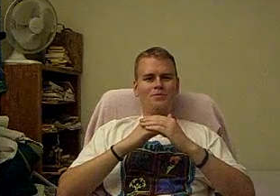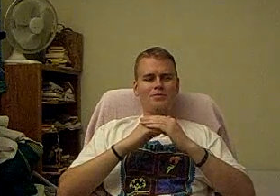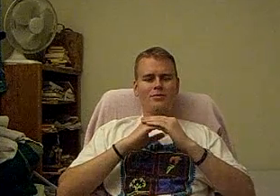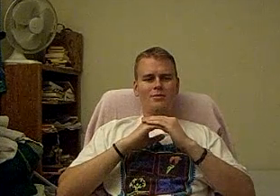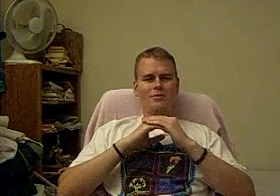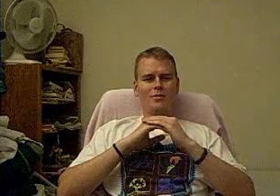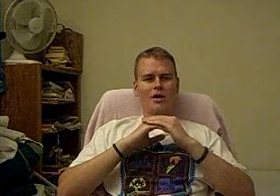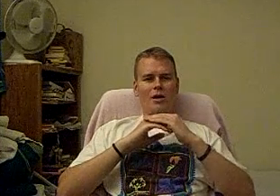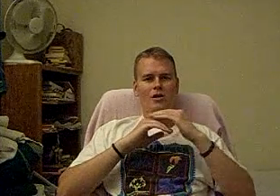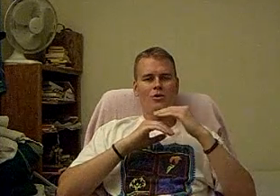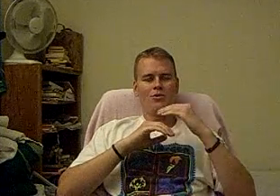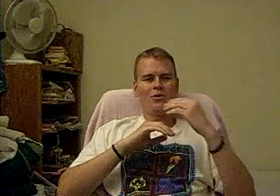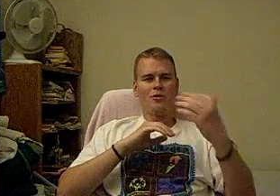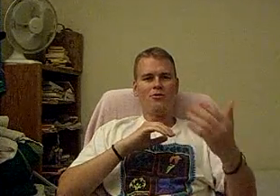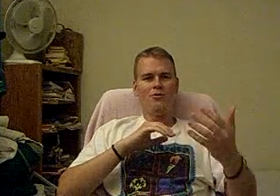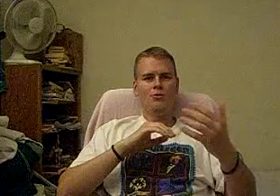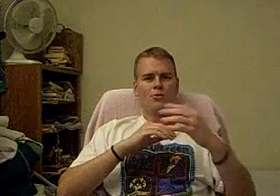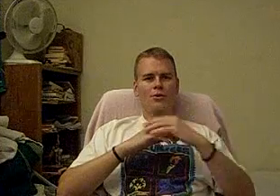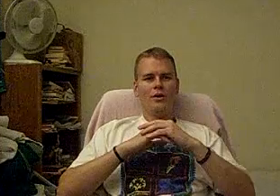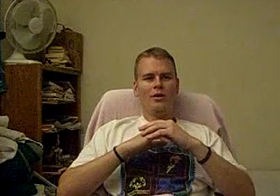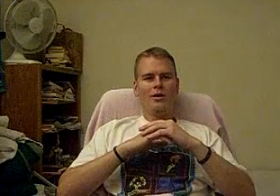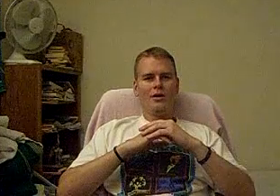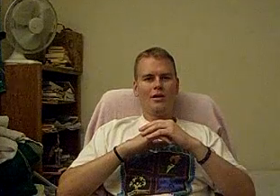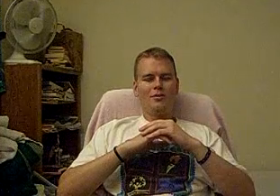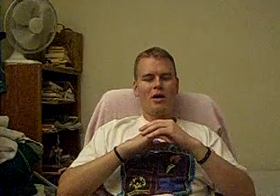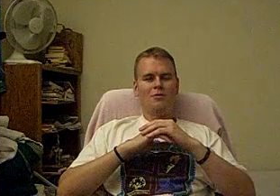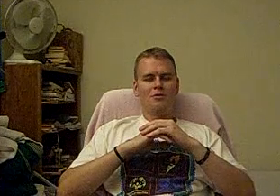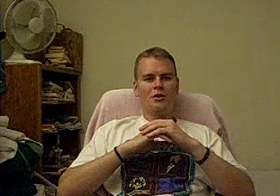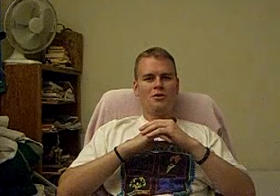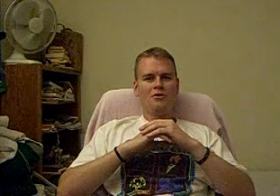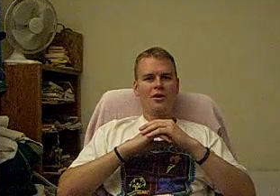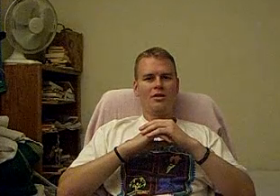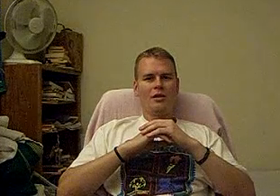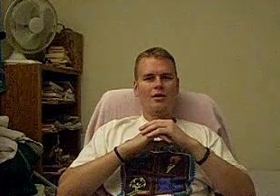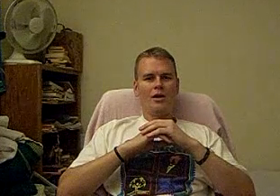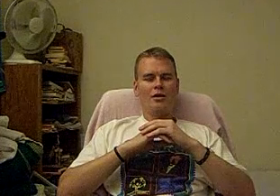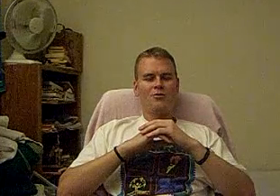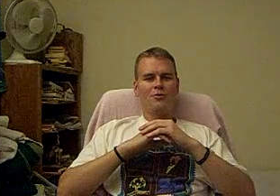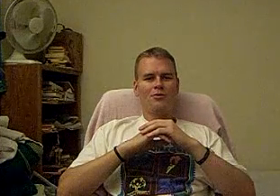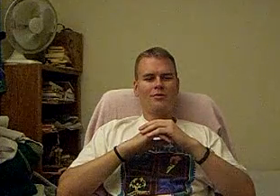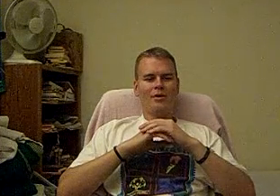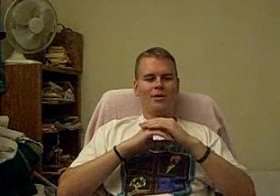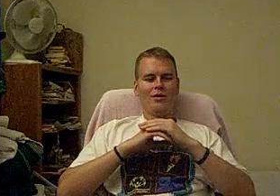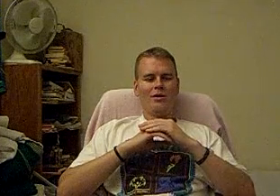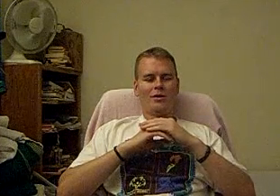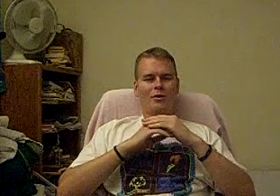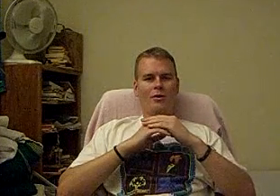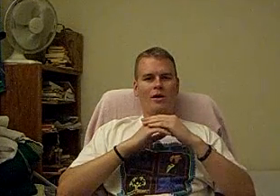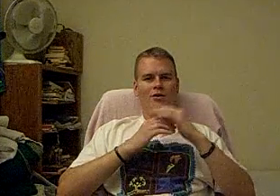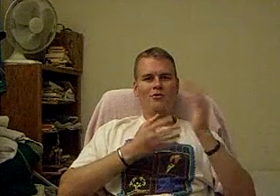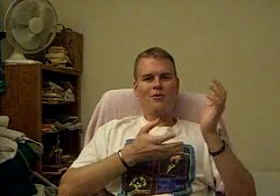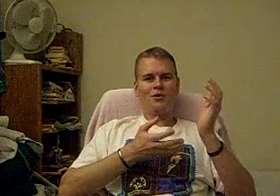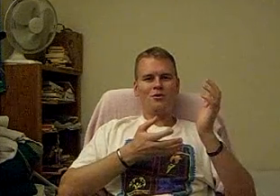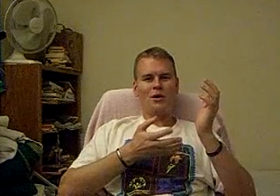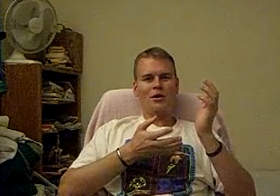and you present to the panel of judges and the experts, okay, this is my finished product.